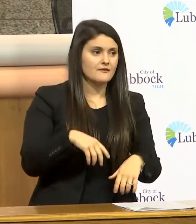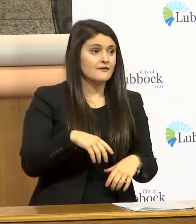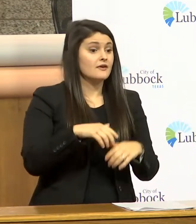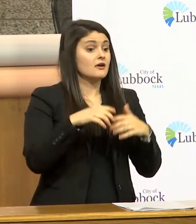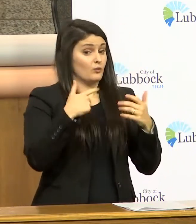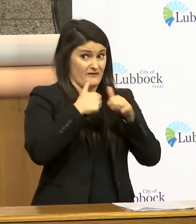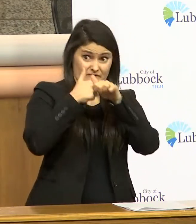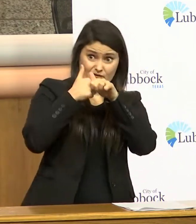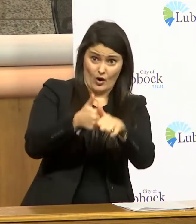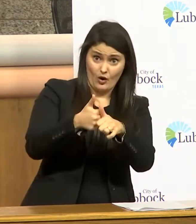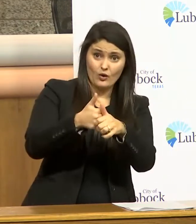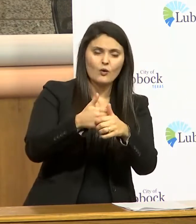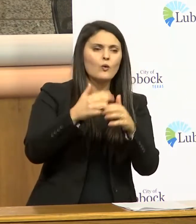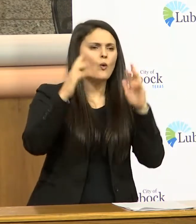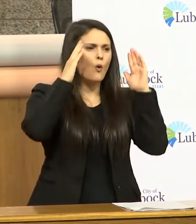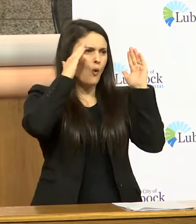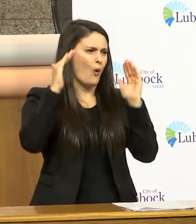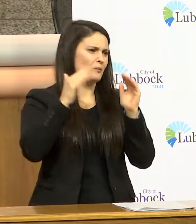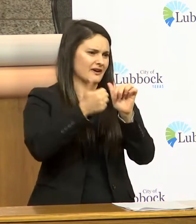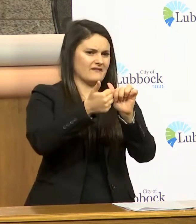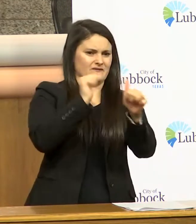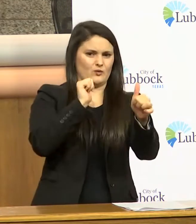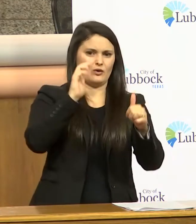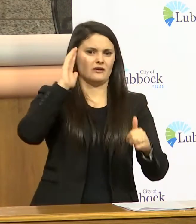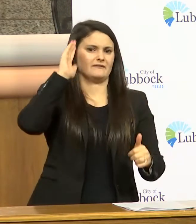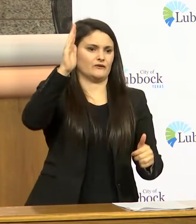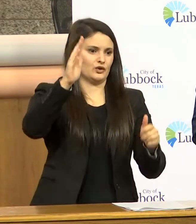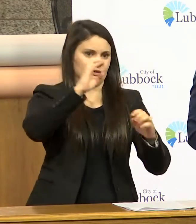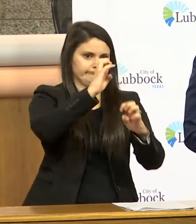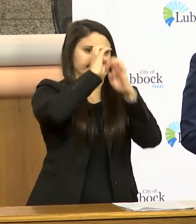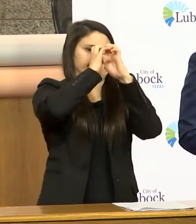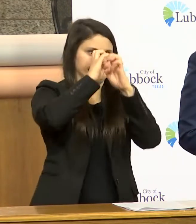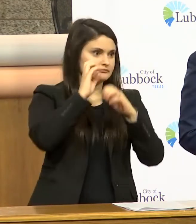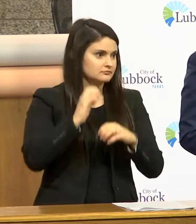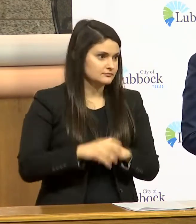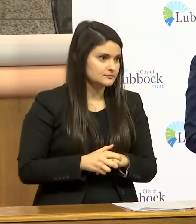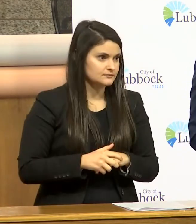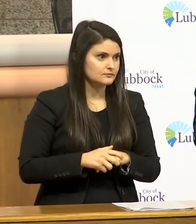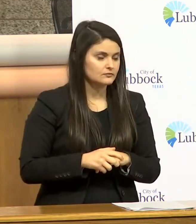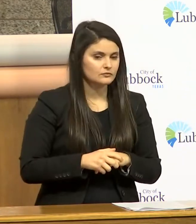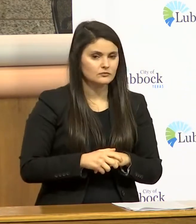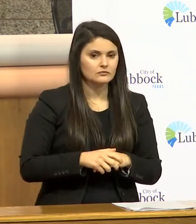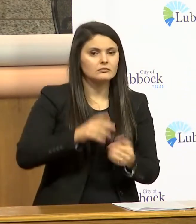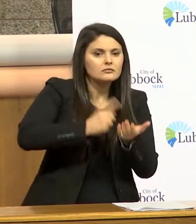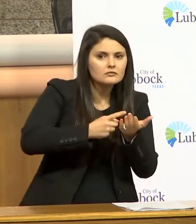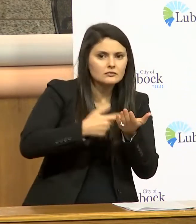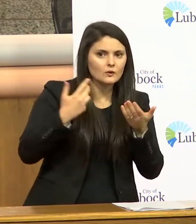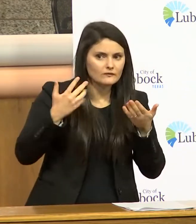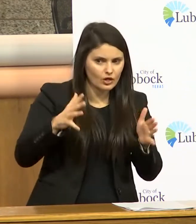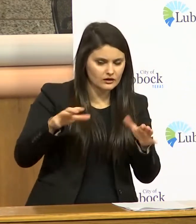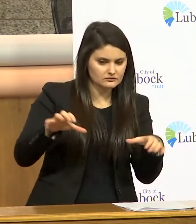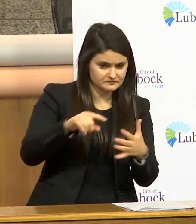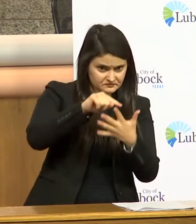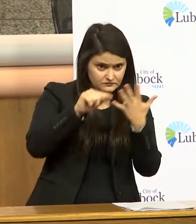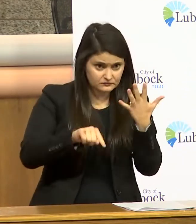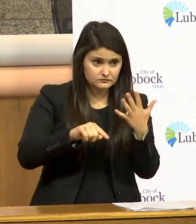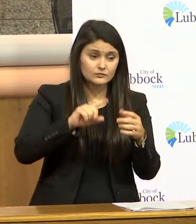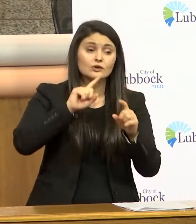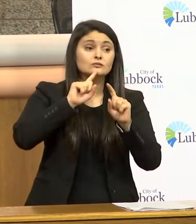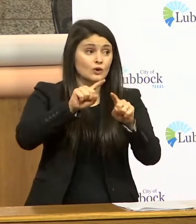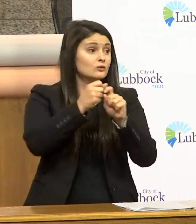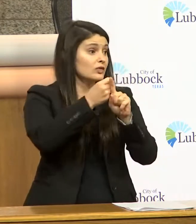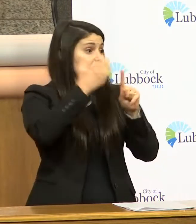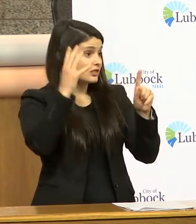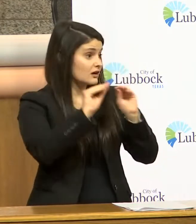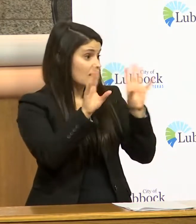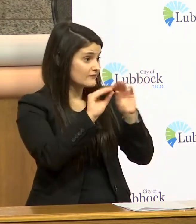we hope to avoid further actions so let's talk about what we've done we're responding with clarification